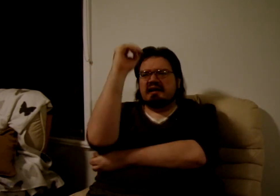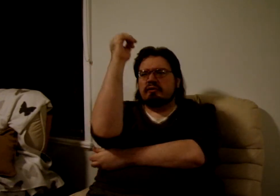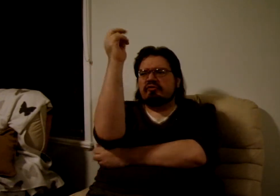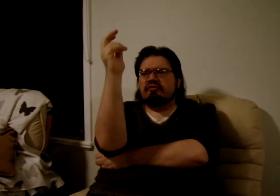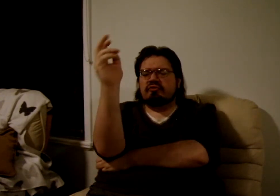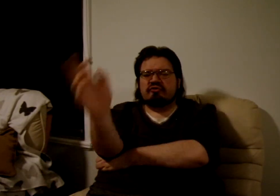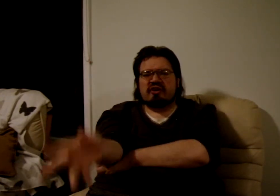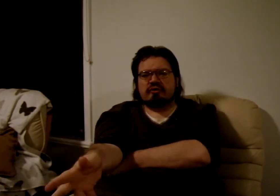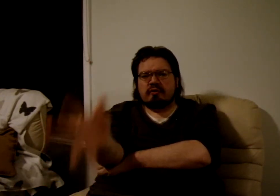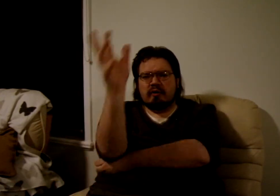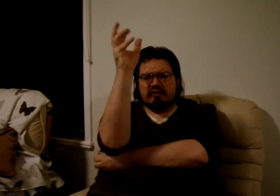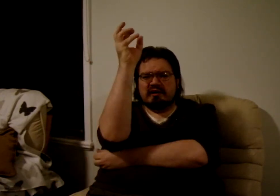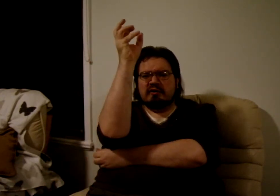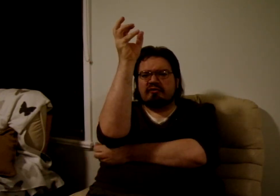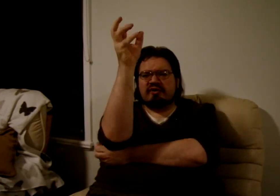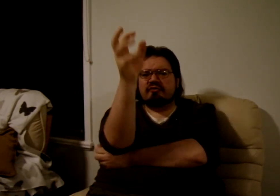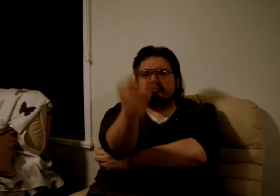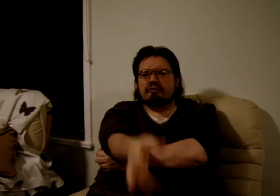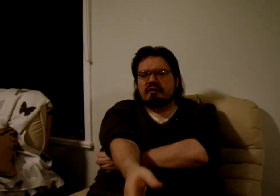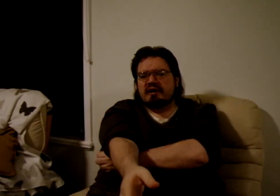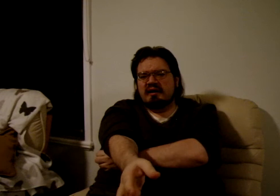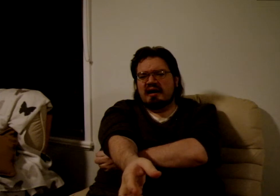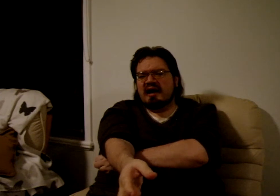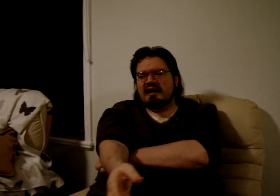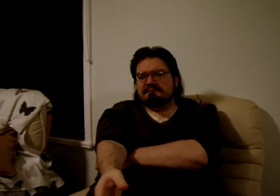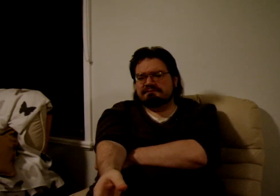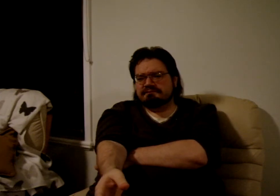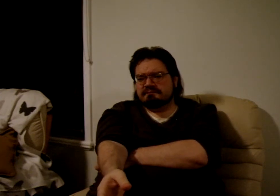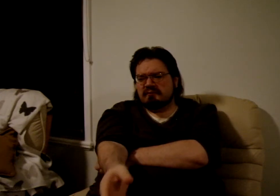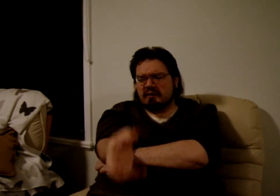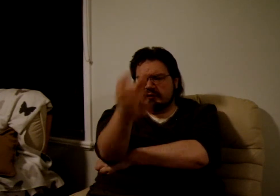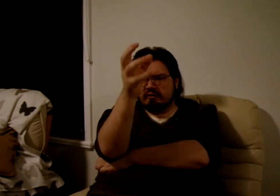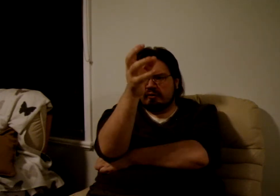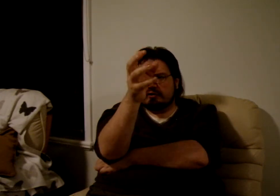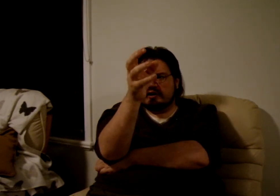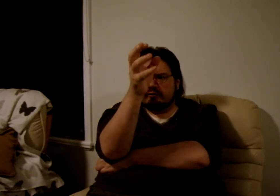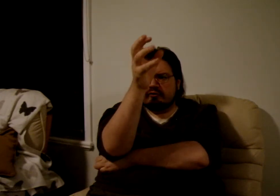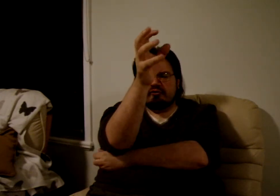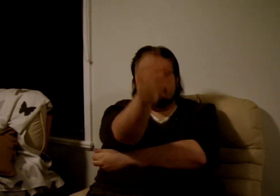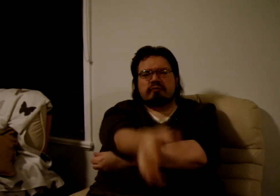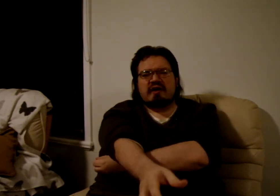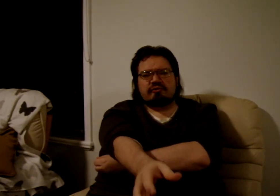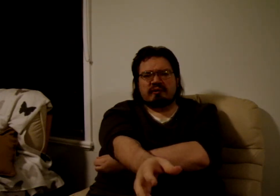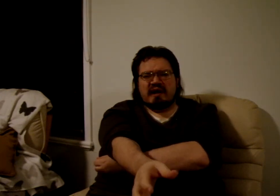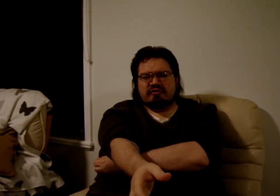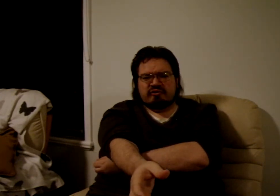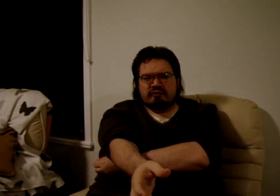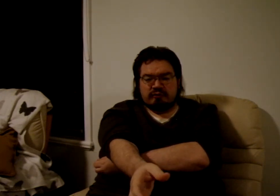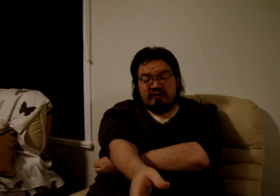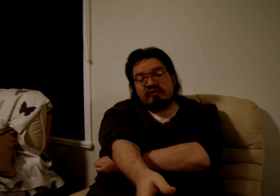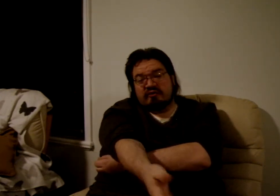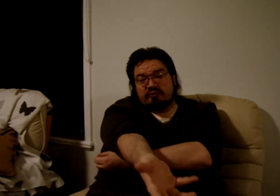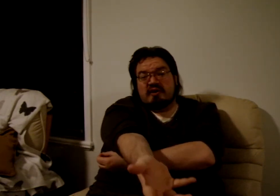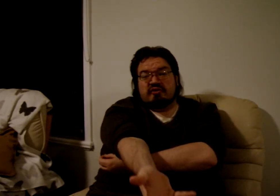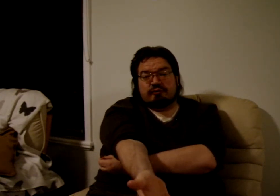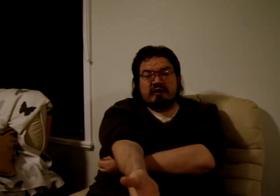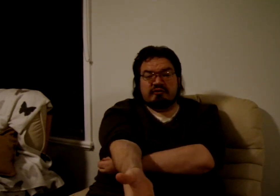looks into gender roles. It looks into, what do call it? It looks into race relations. In this case, species relations.